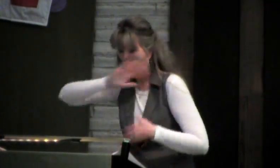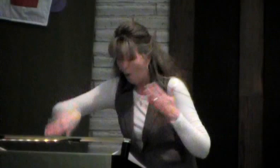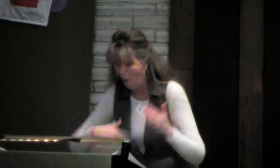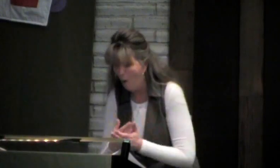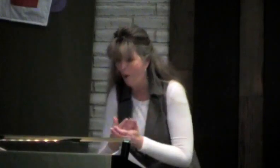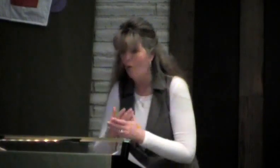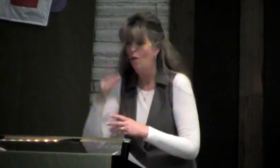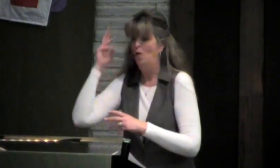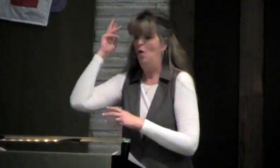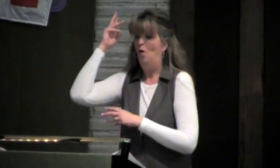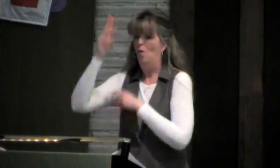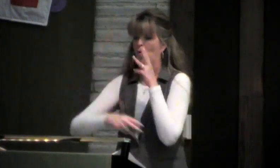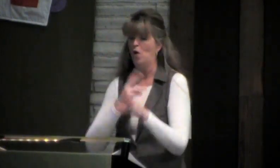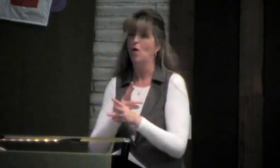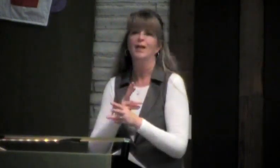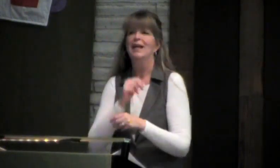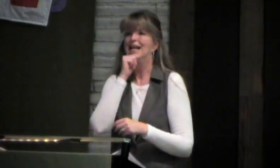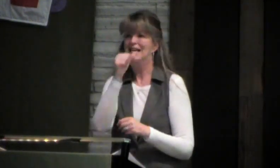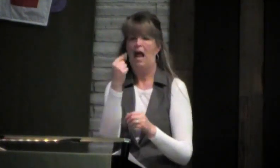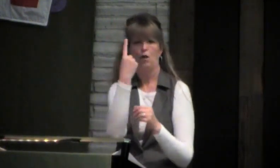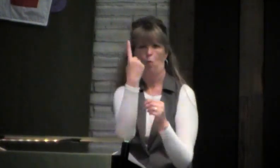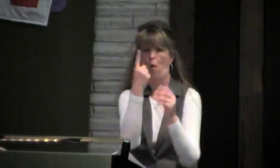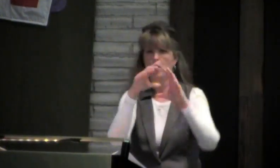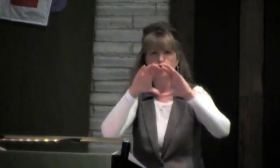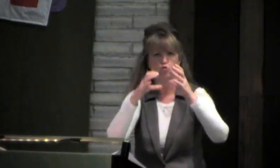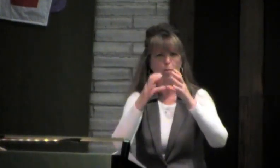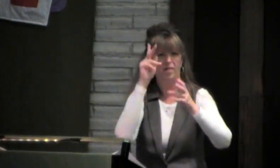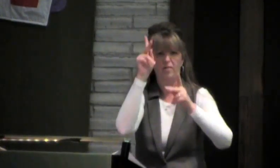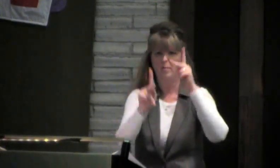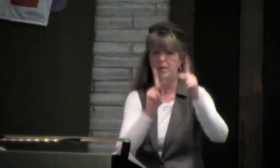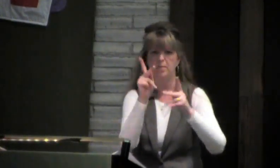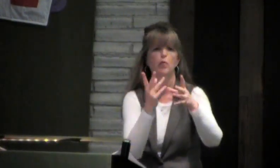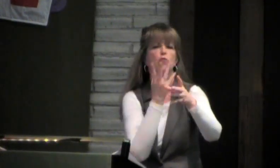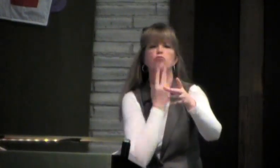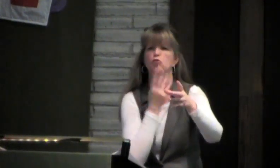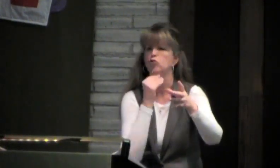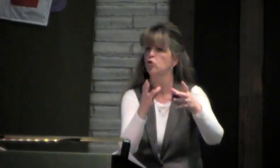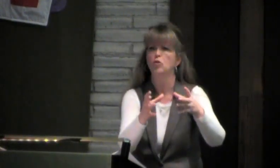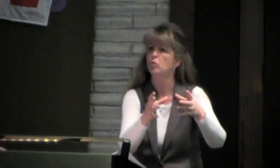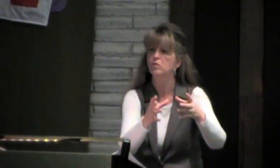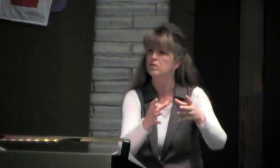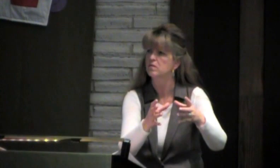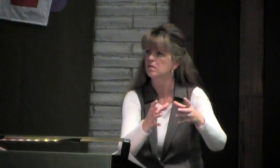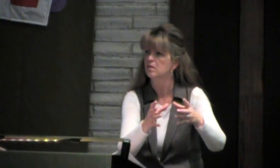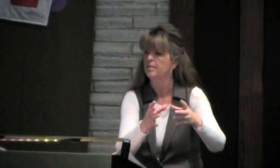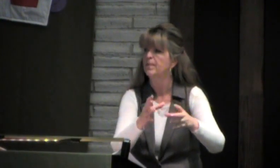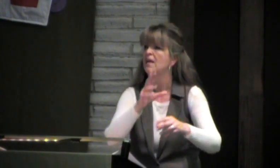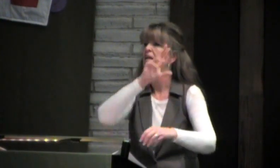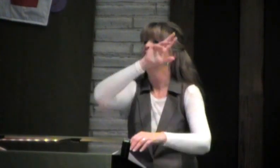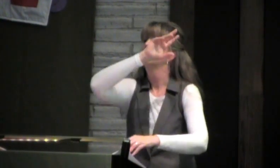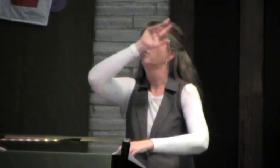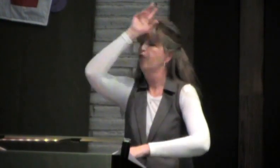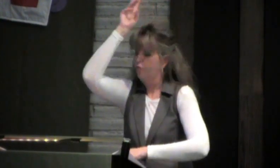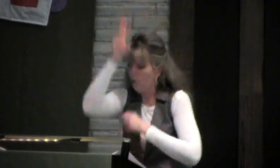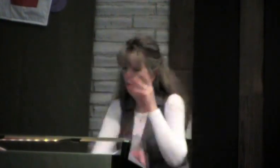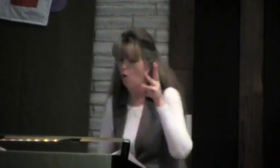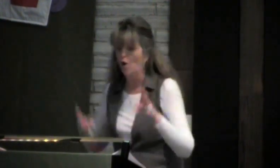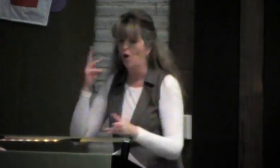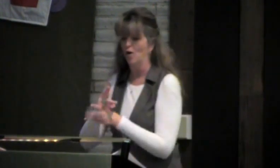God loved the entire world. Not one group of people, not just the Jewish folks.